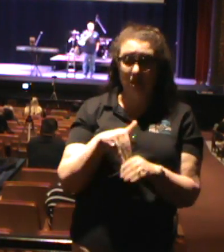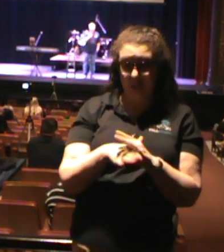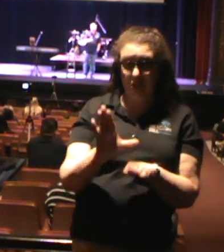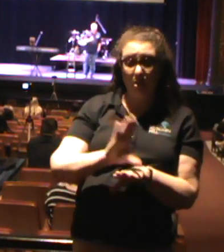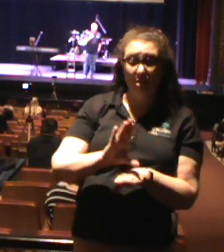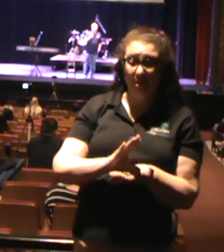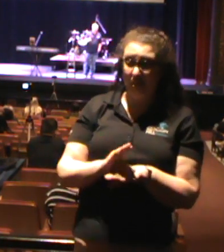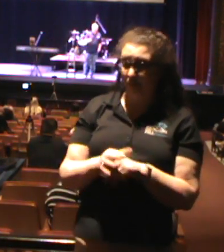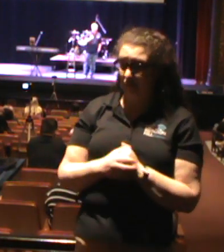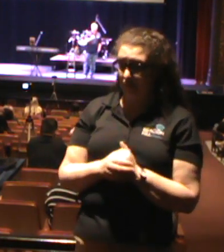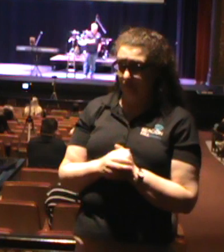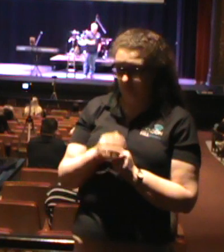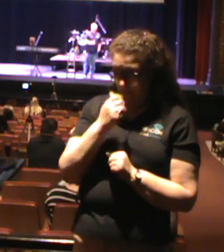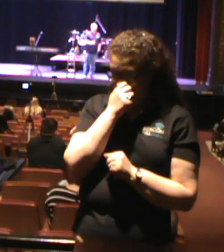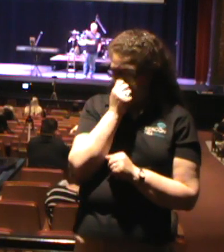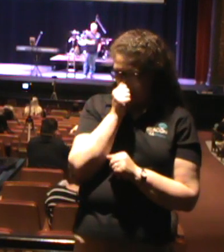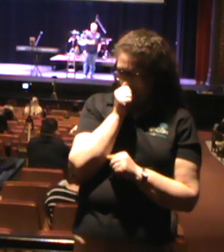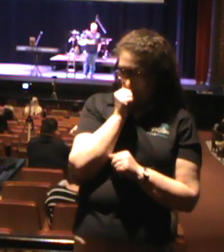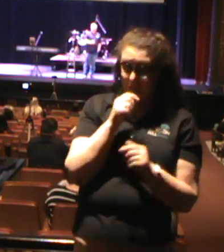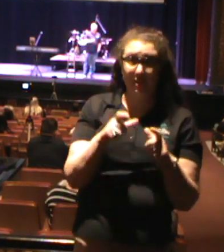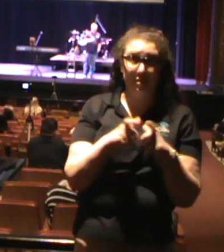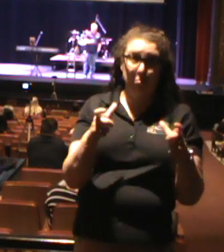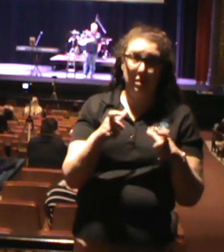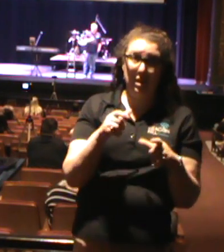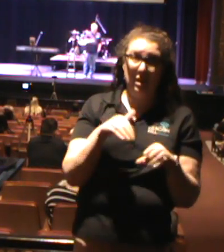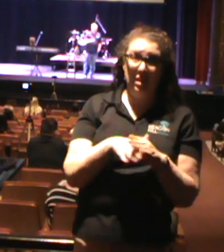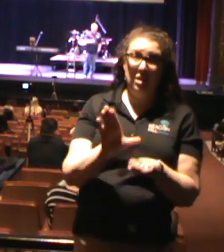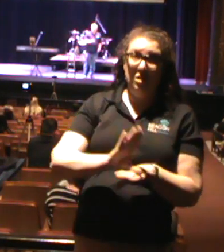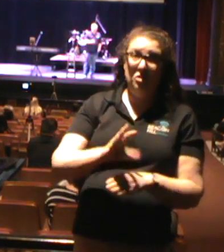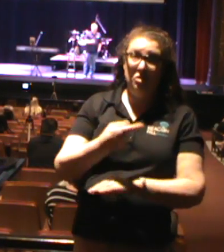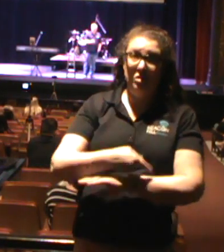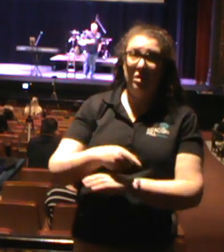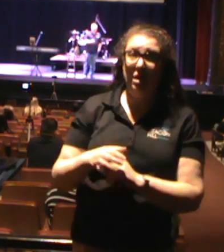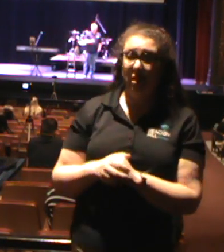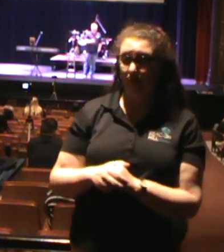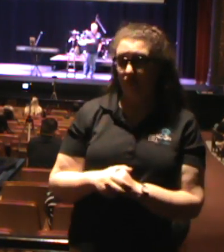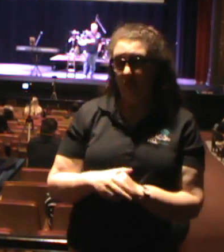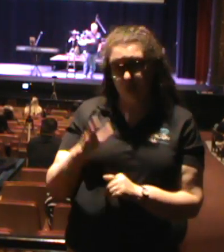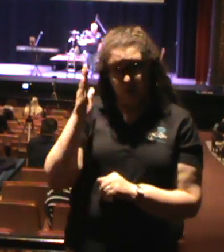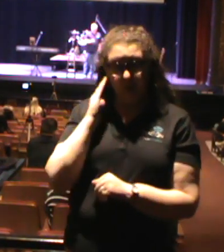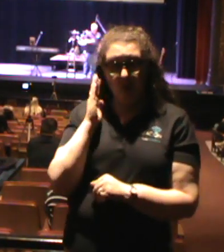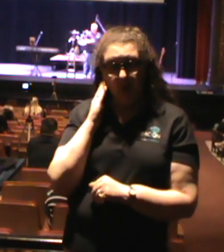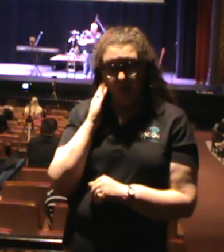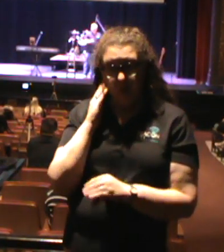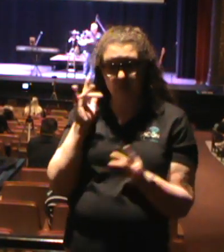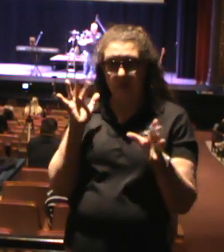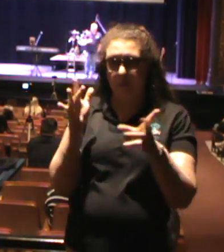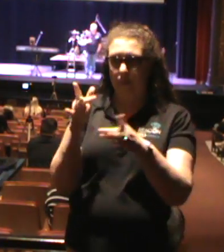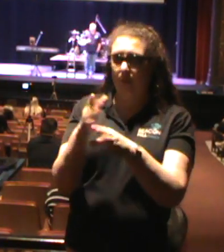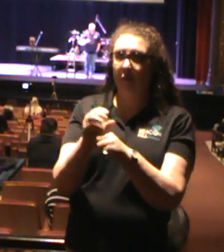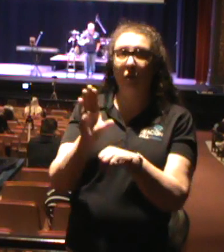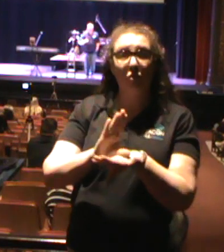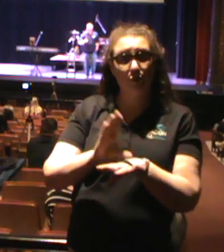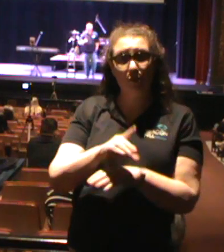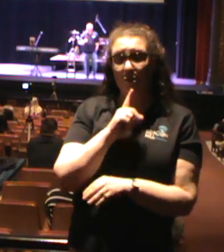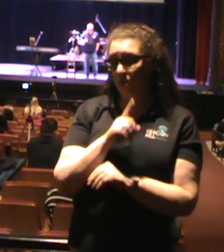huge in the attractional church today. Do you know what the attractional church is? This ain't one of them.